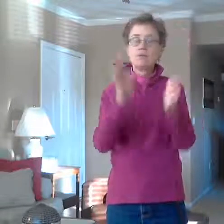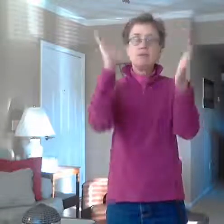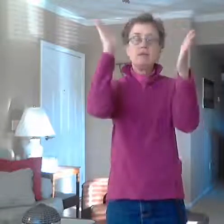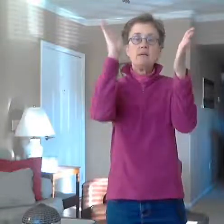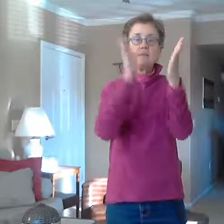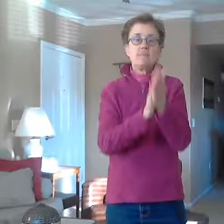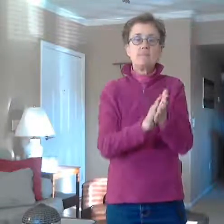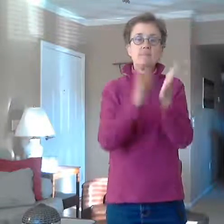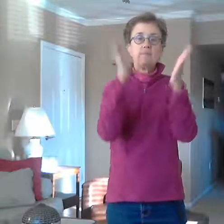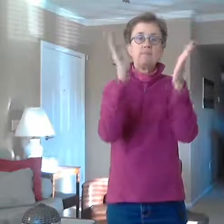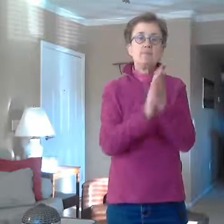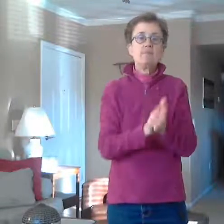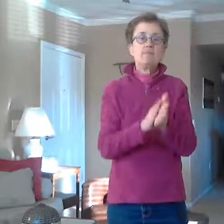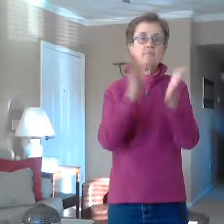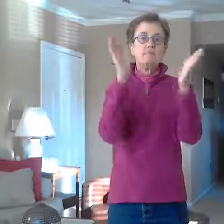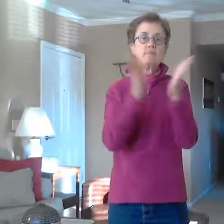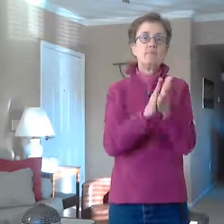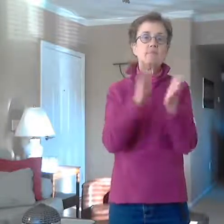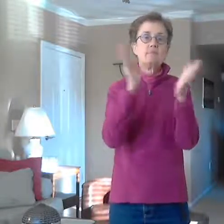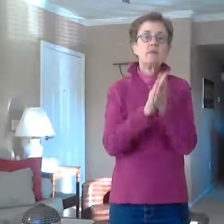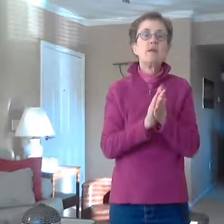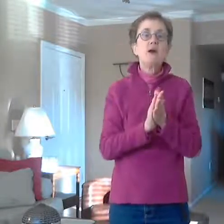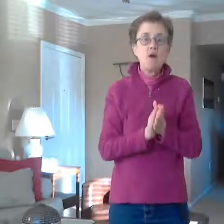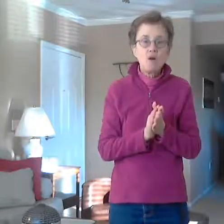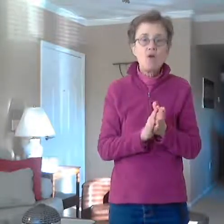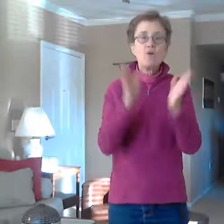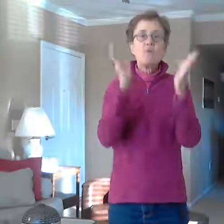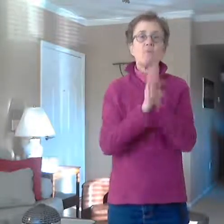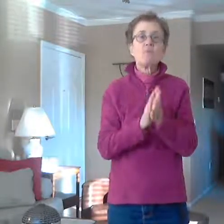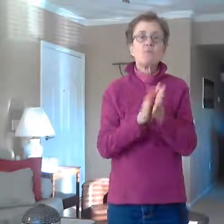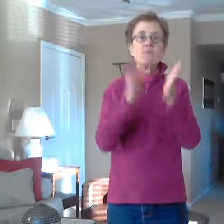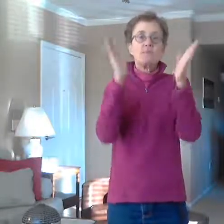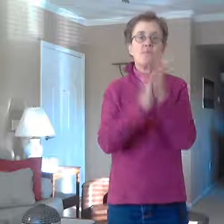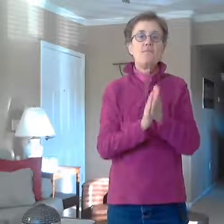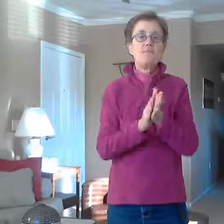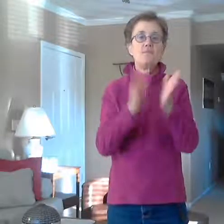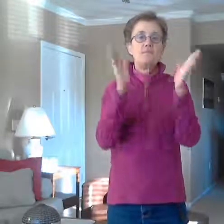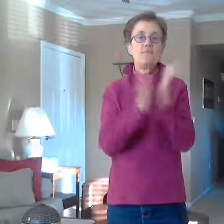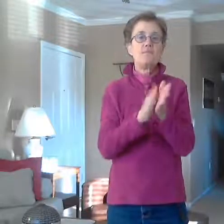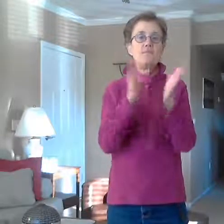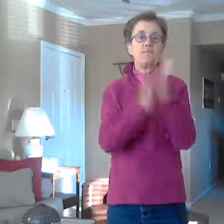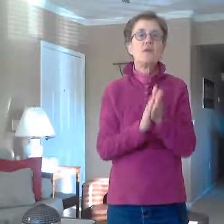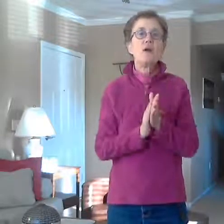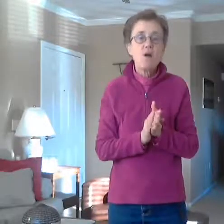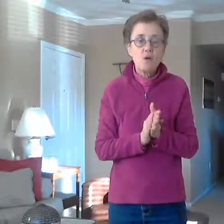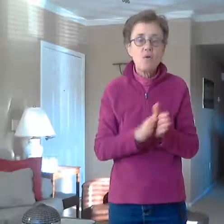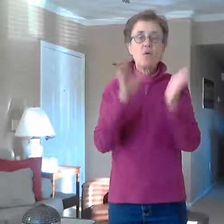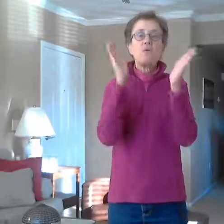oh oh oh